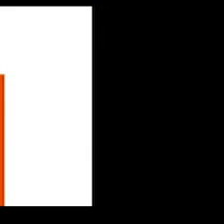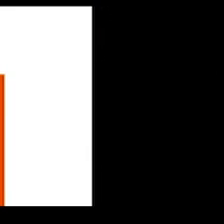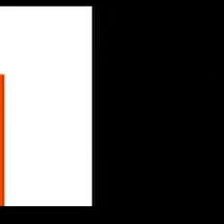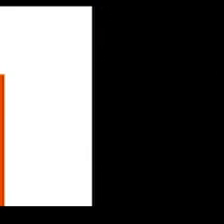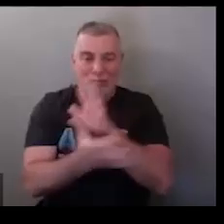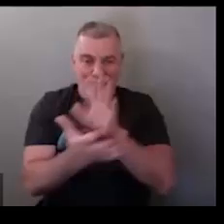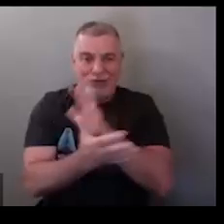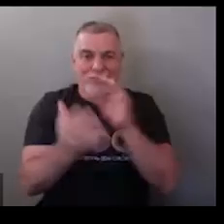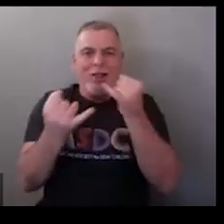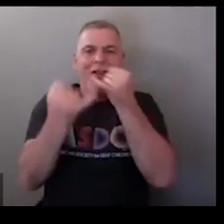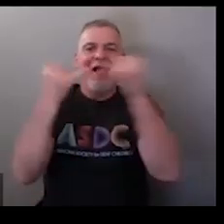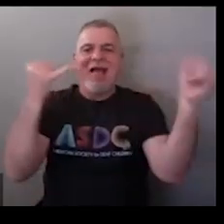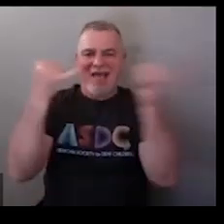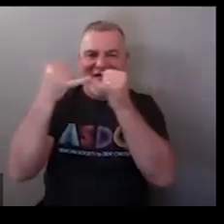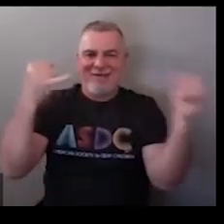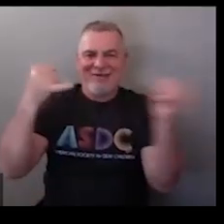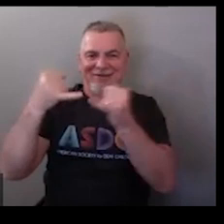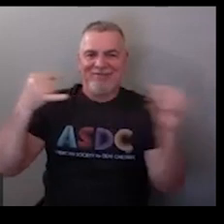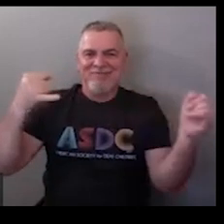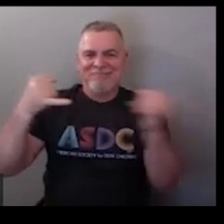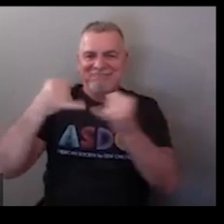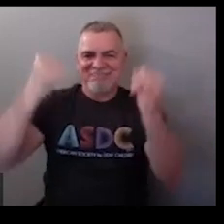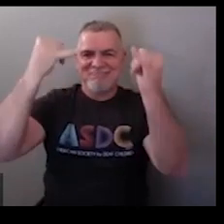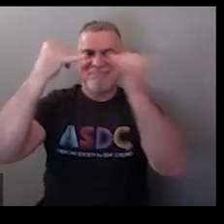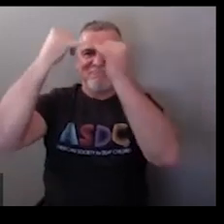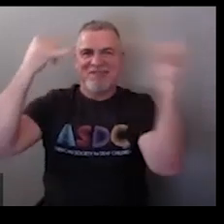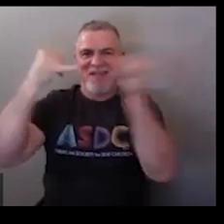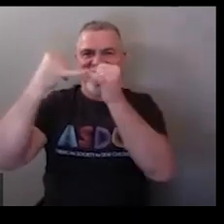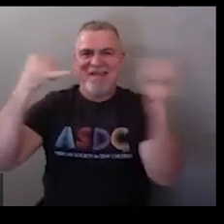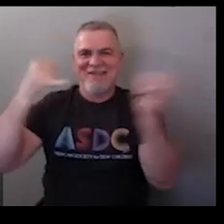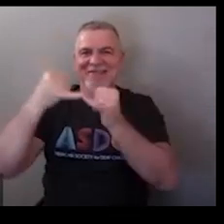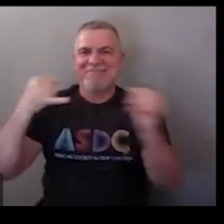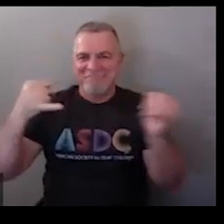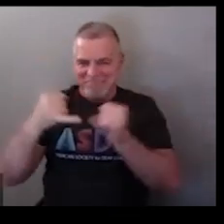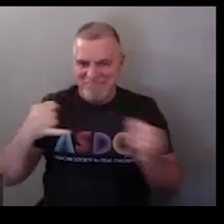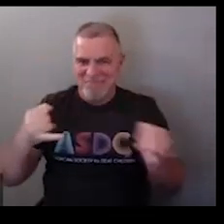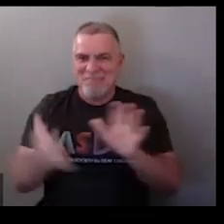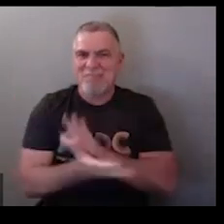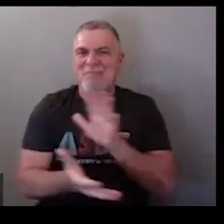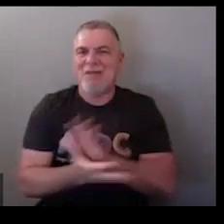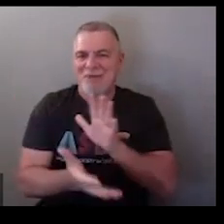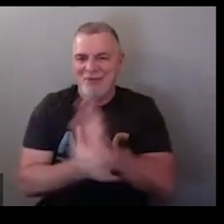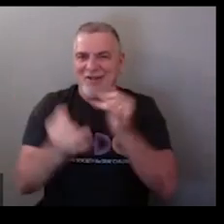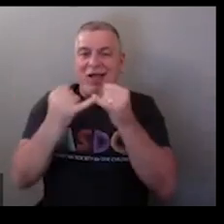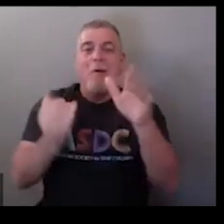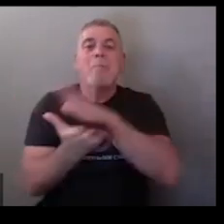okay so you would sign paper and then draw put your lines on it so paper with lines